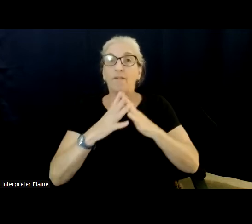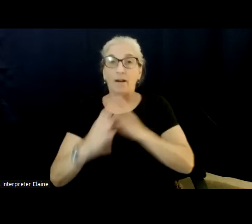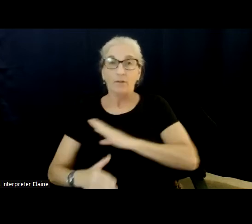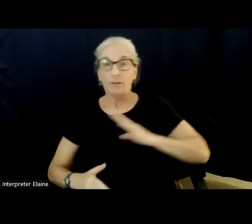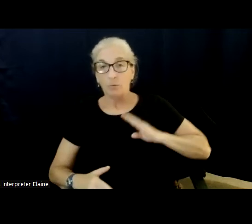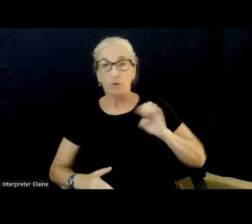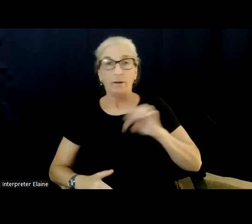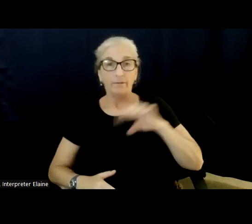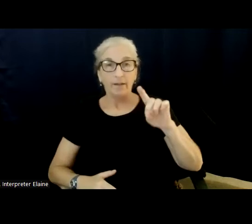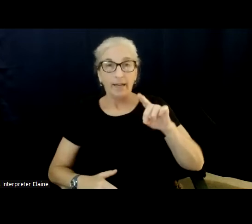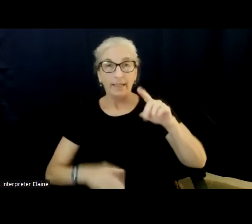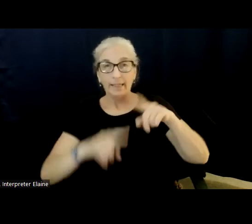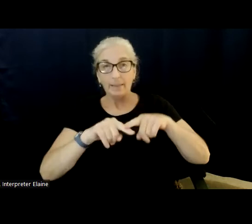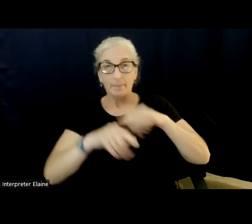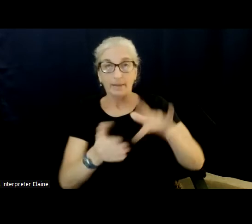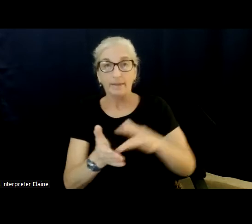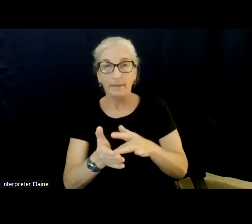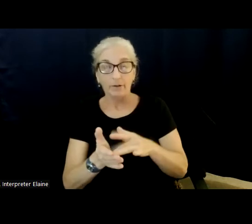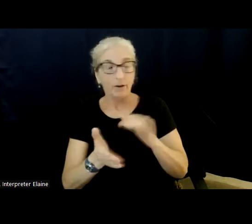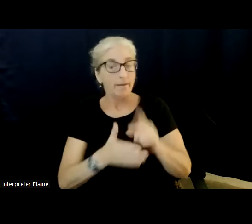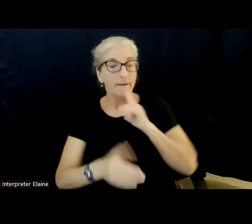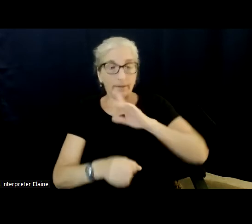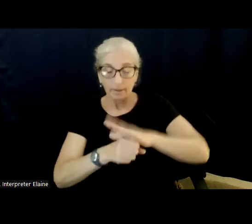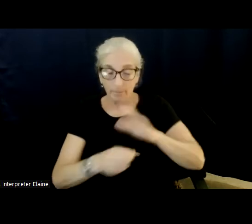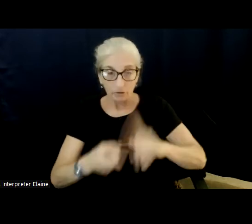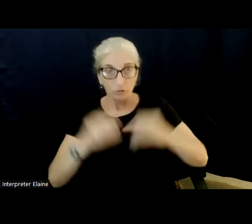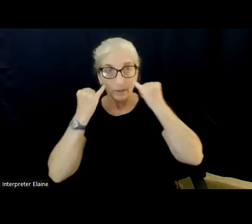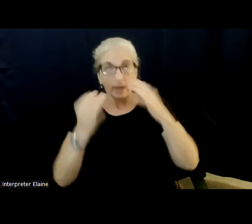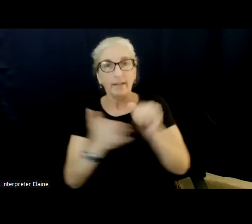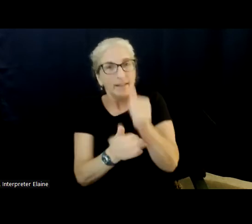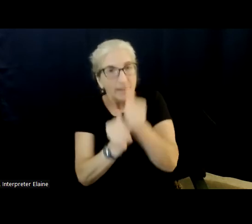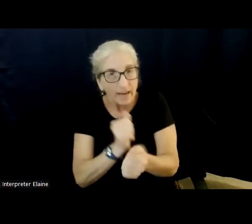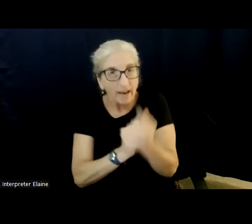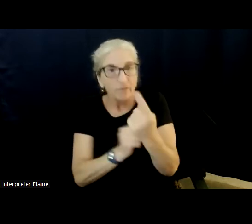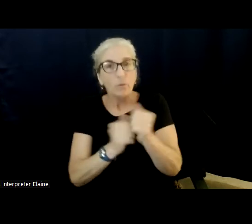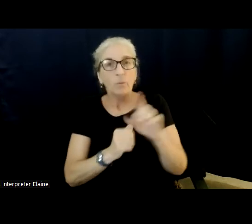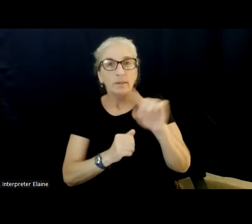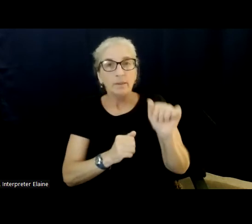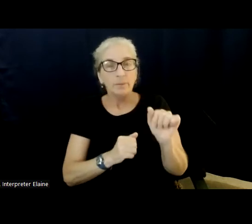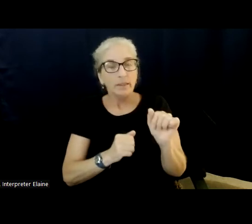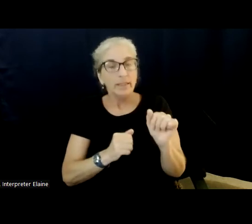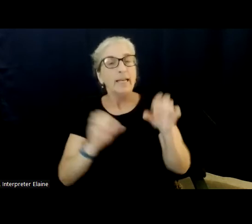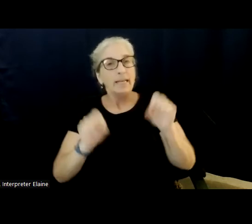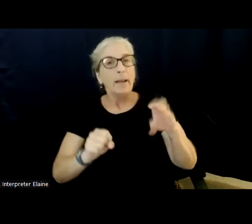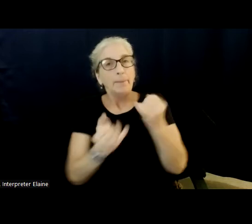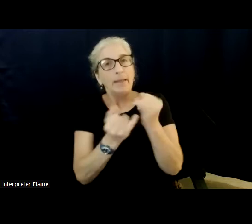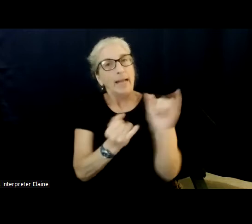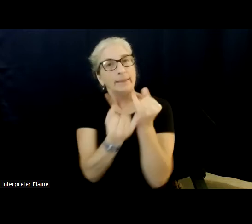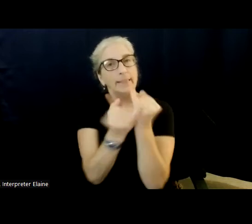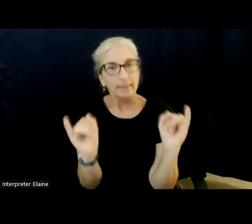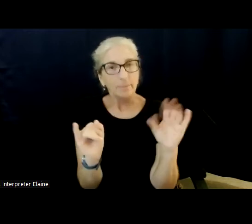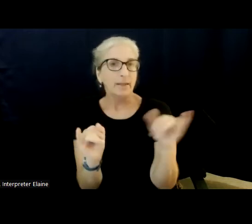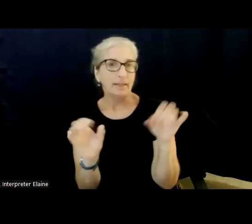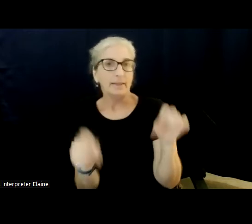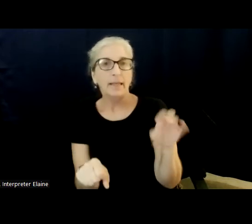that everyone with a disability wants to be as independent as they can possibly be. So when I was lieutenant governor, the first big